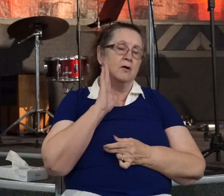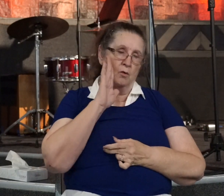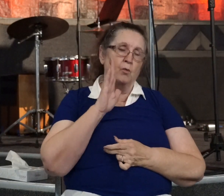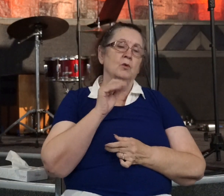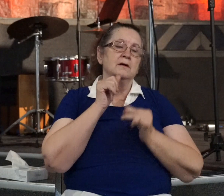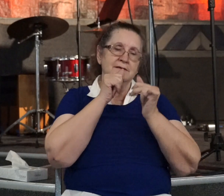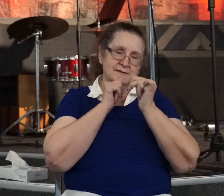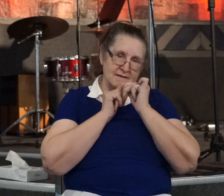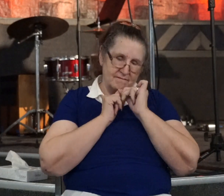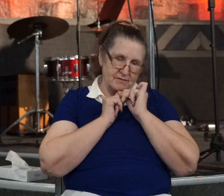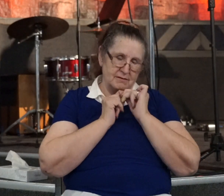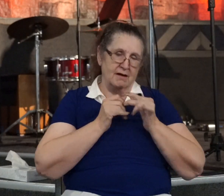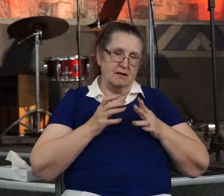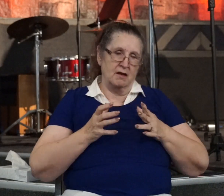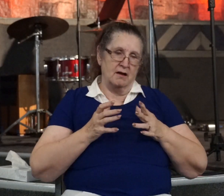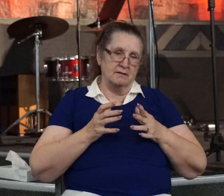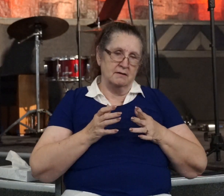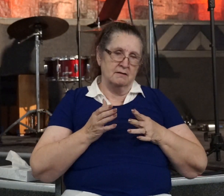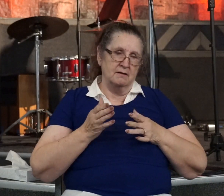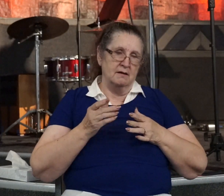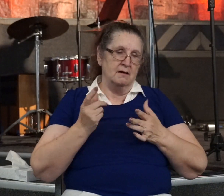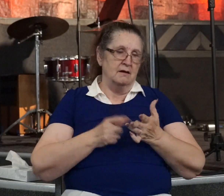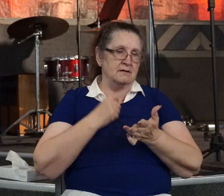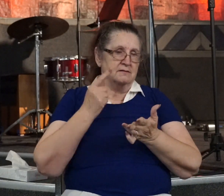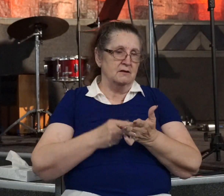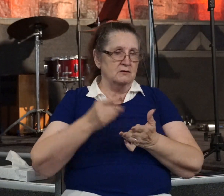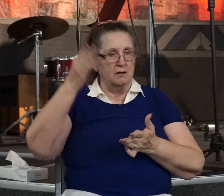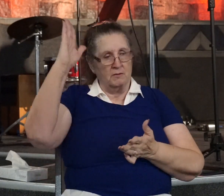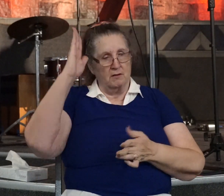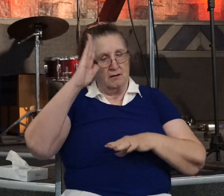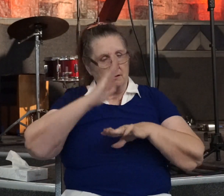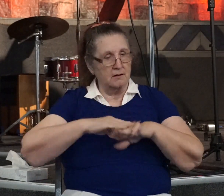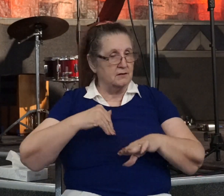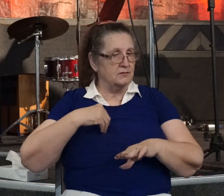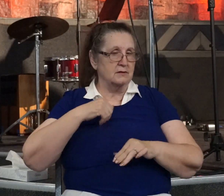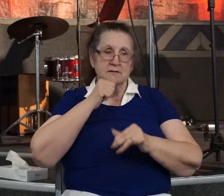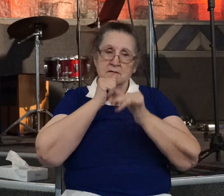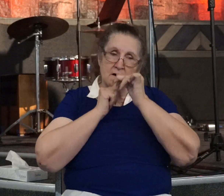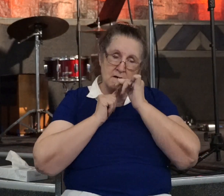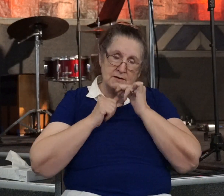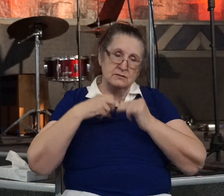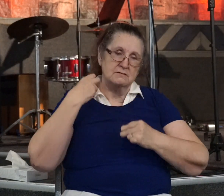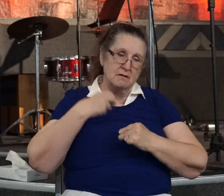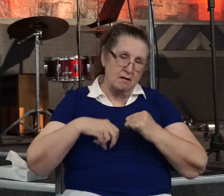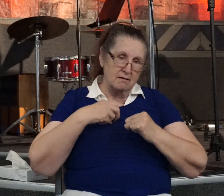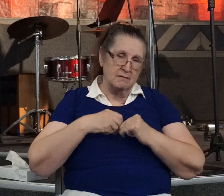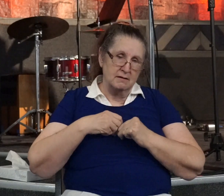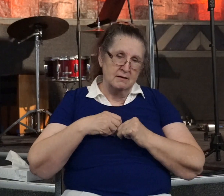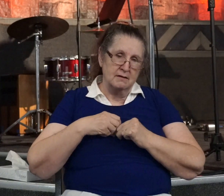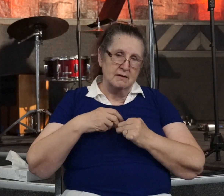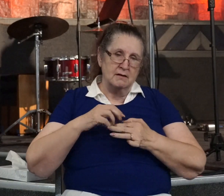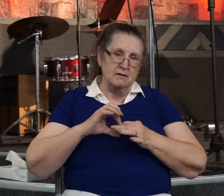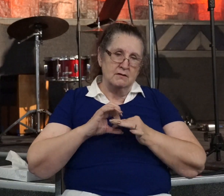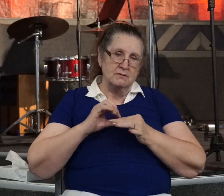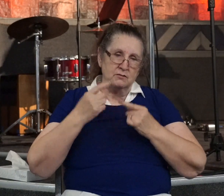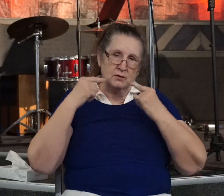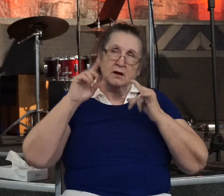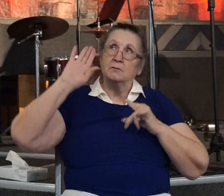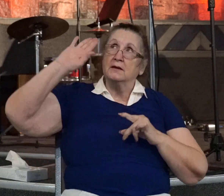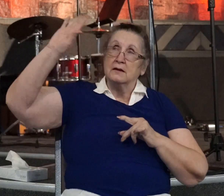And sometimes God calls us to hardship and suffering, guys, to accomplish his purposes. But notice,